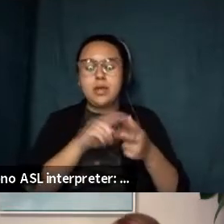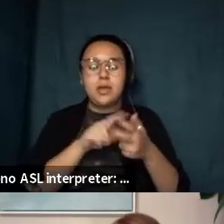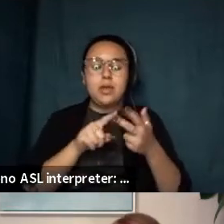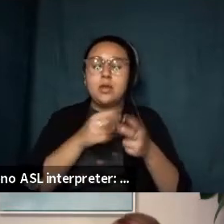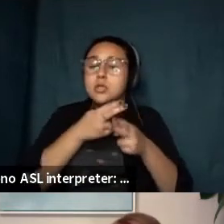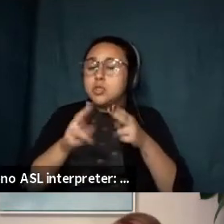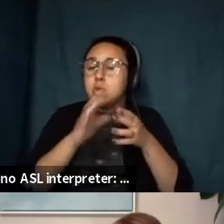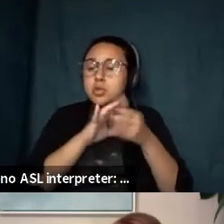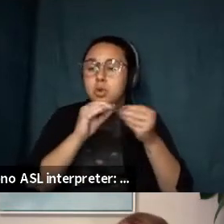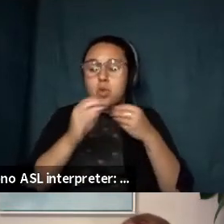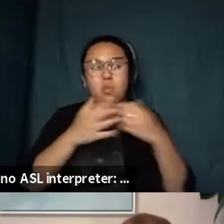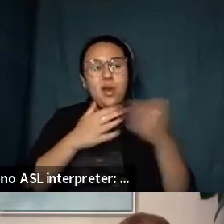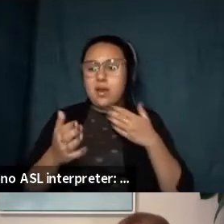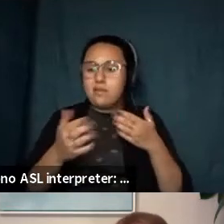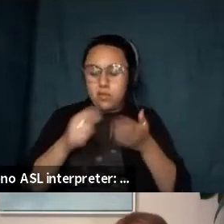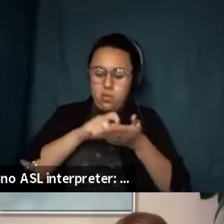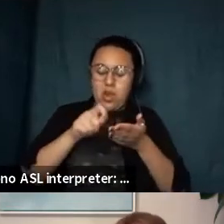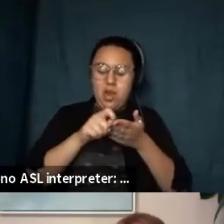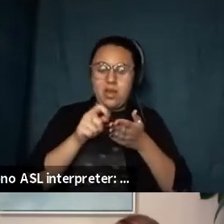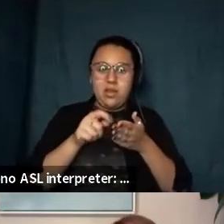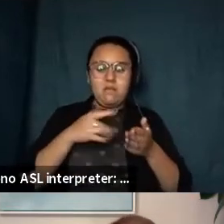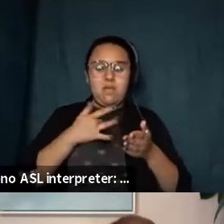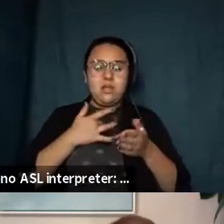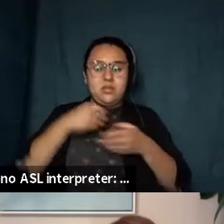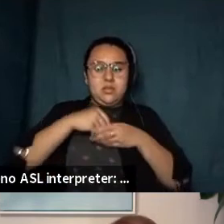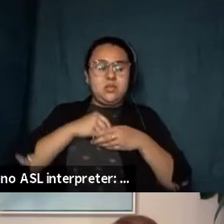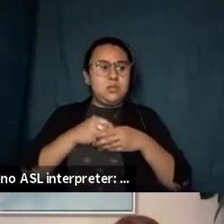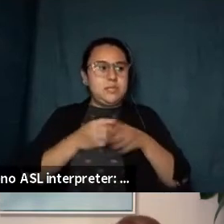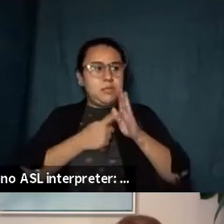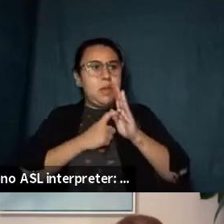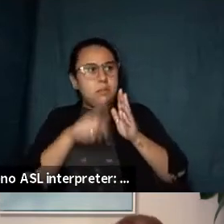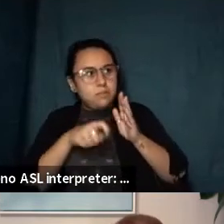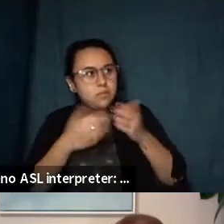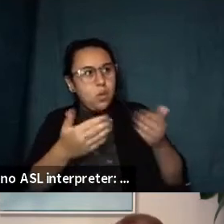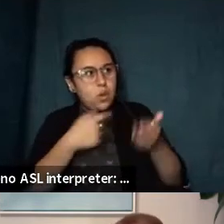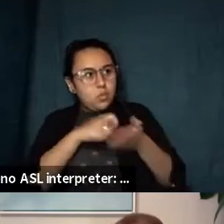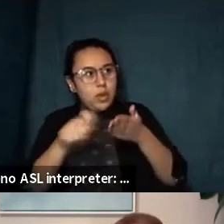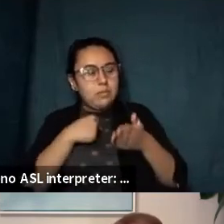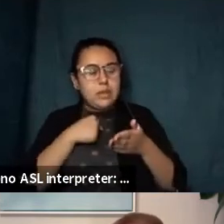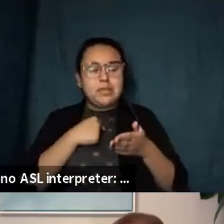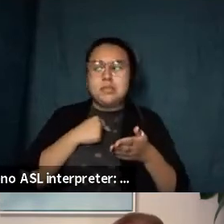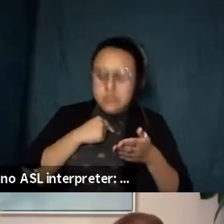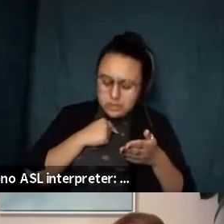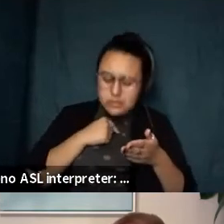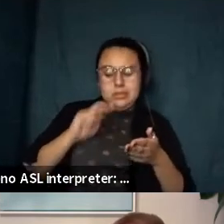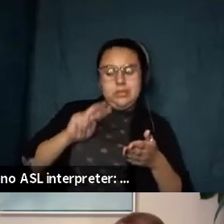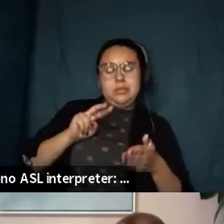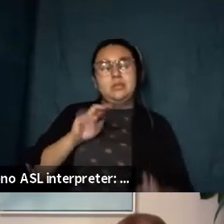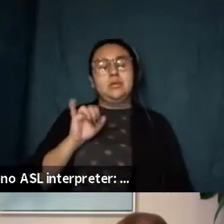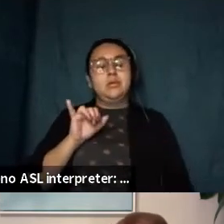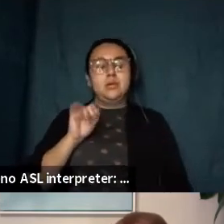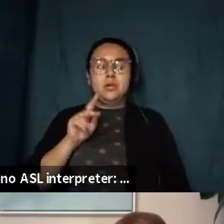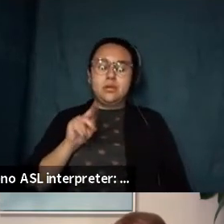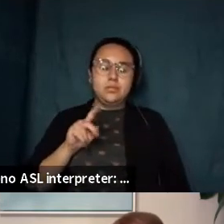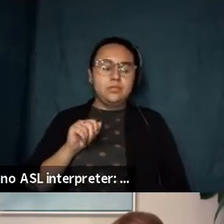kind of demand to be written and my first impulse is to not